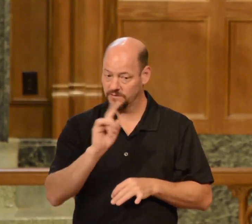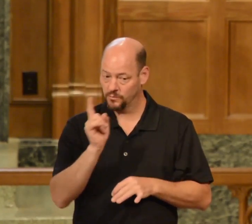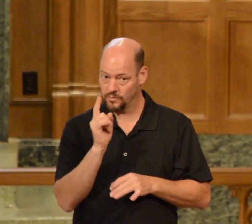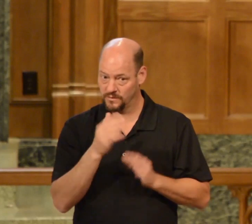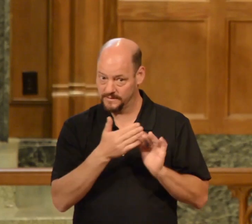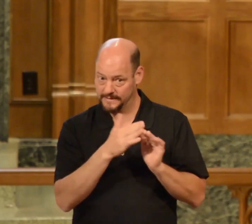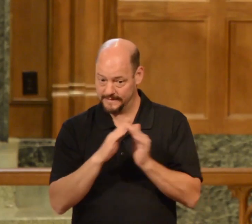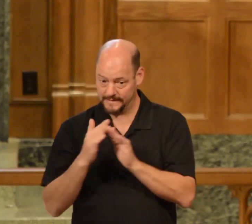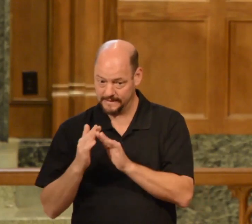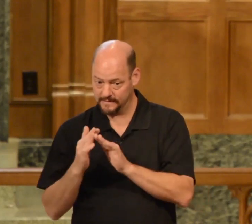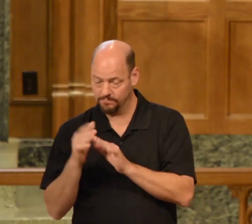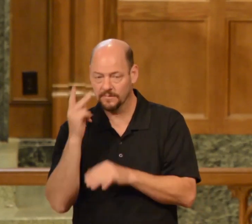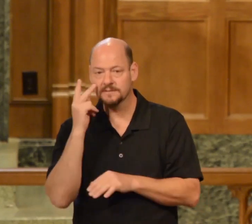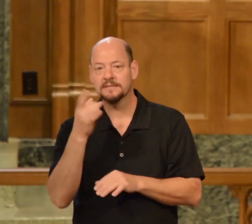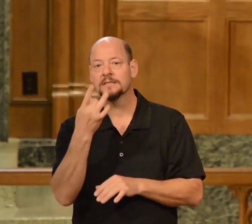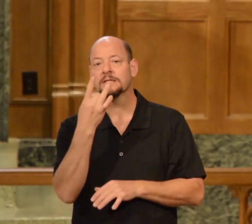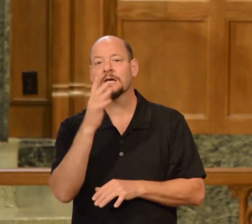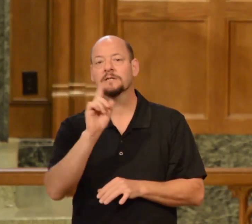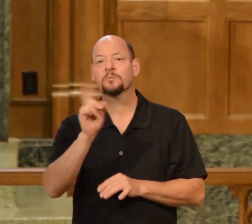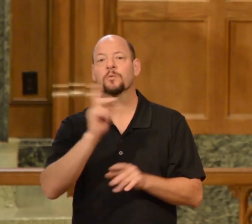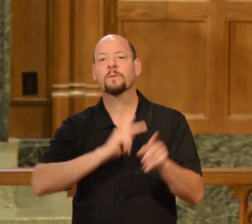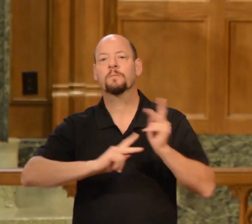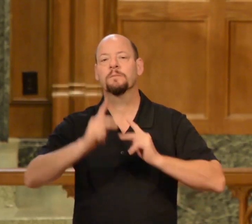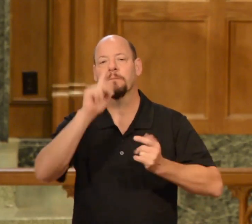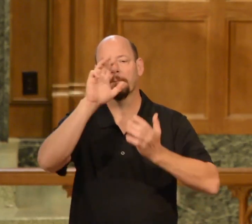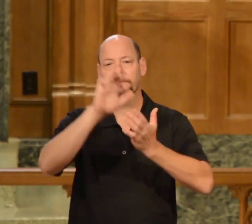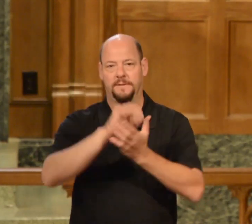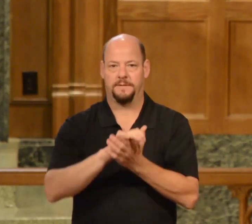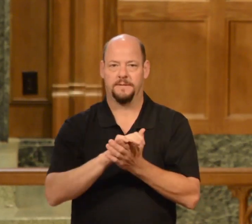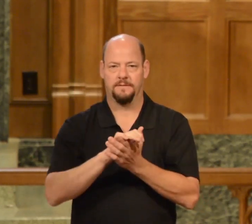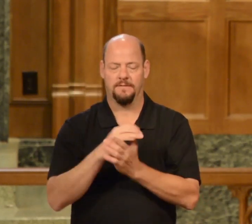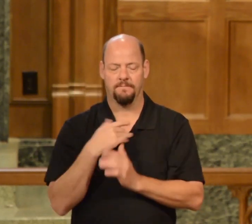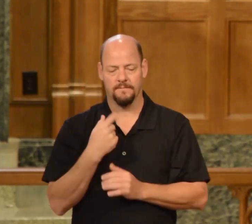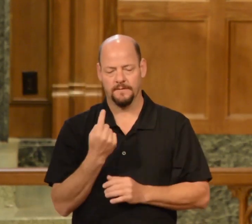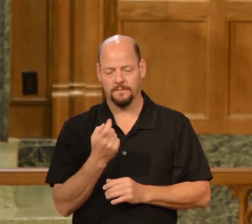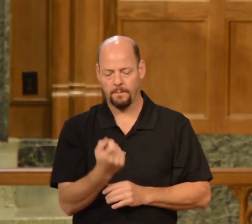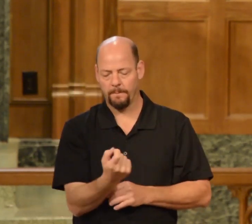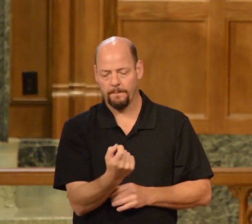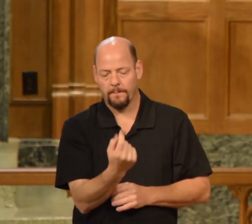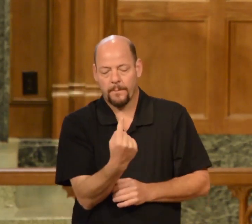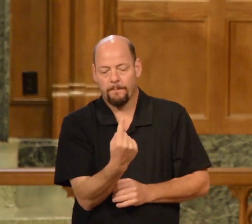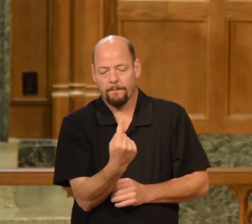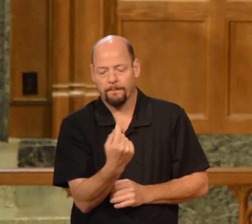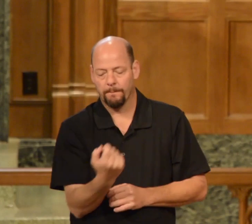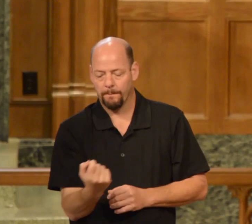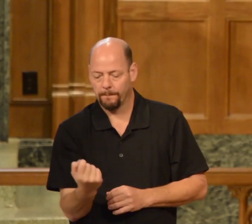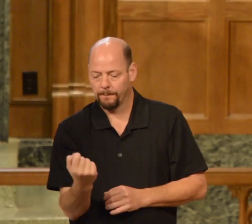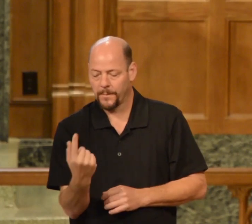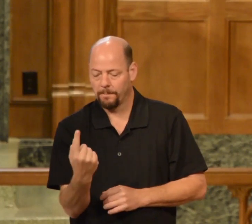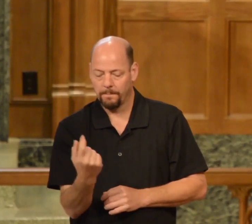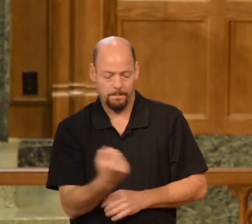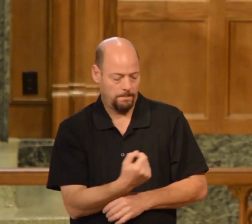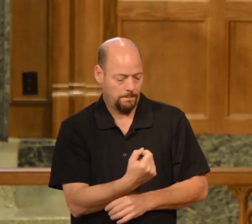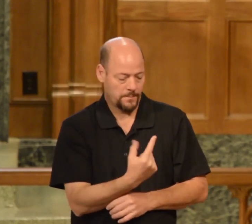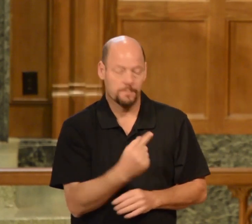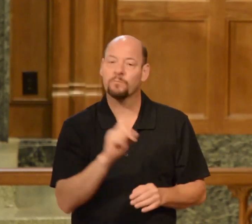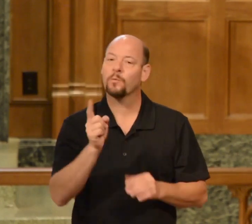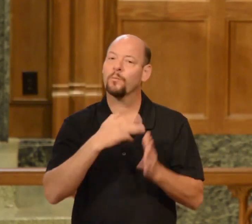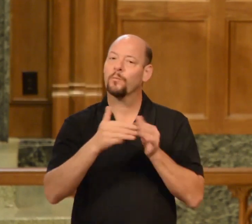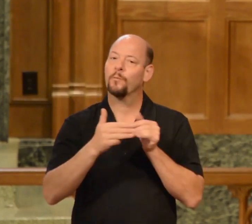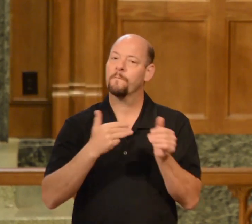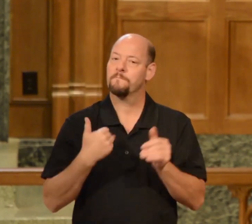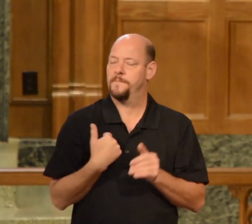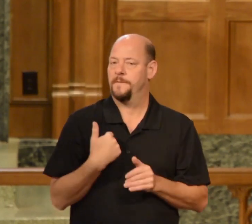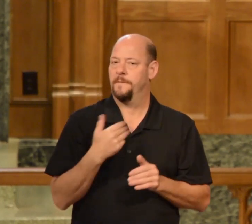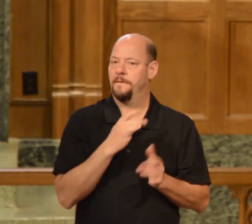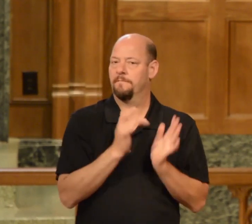believe. There's a little light a little pin of light wherever there's Christians wherever there's